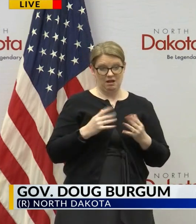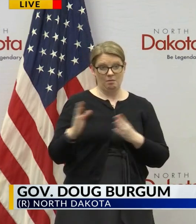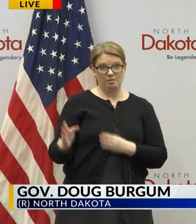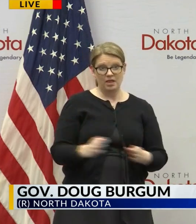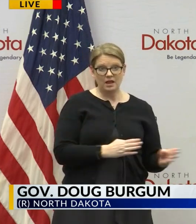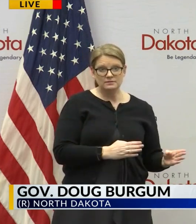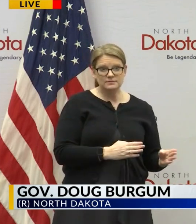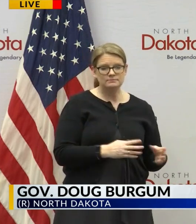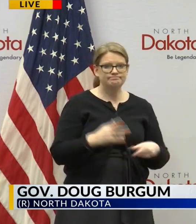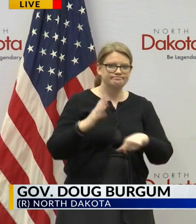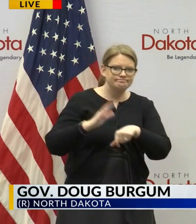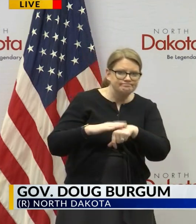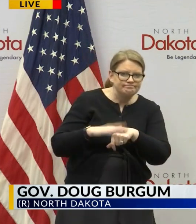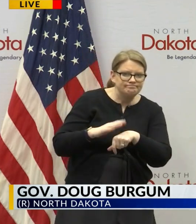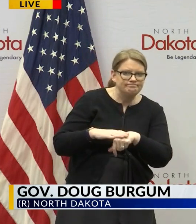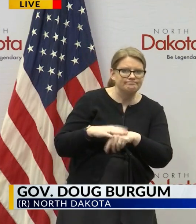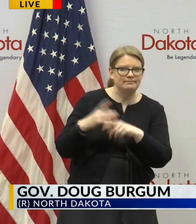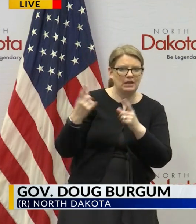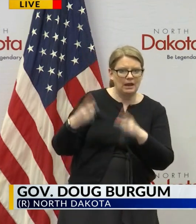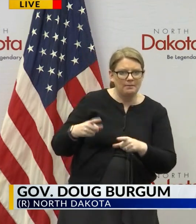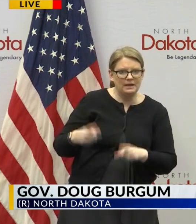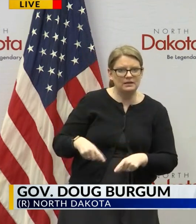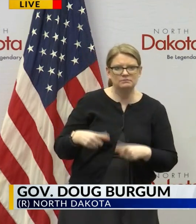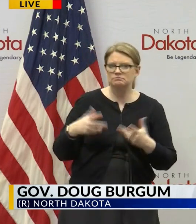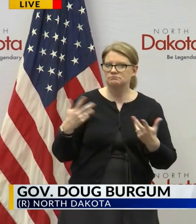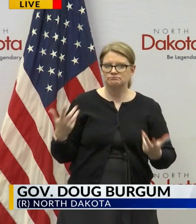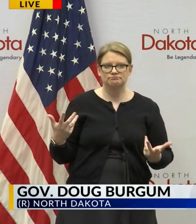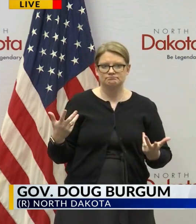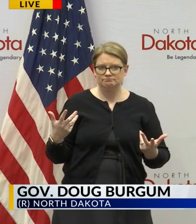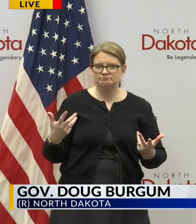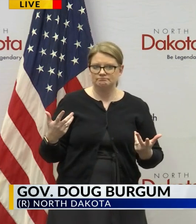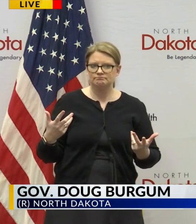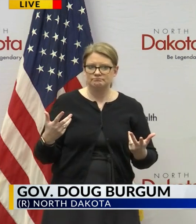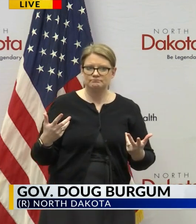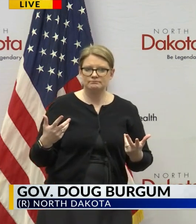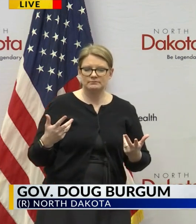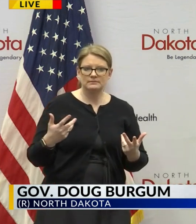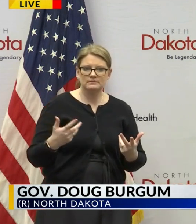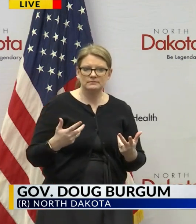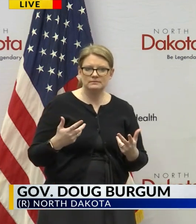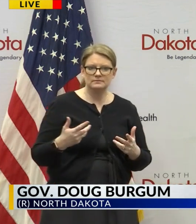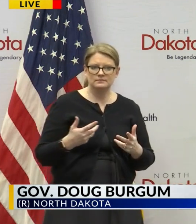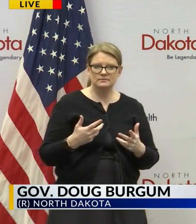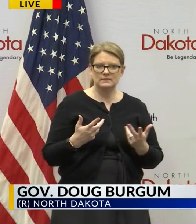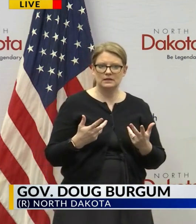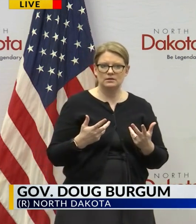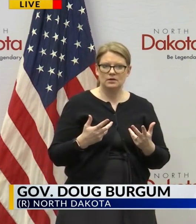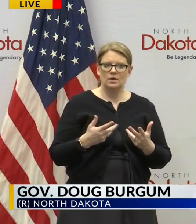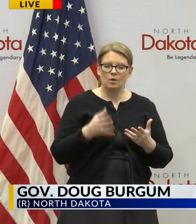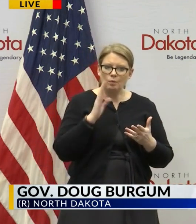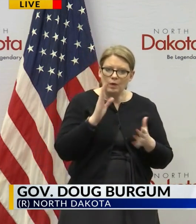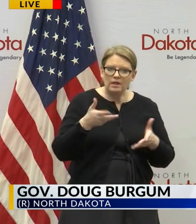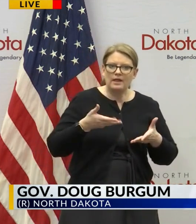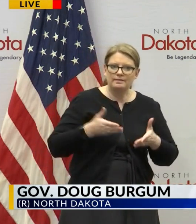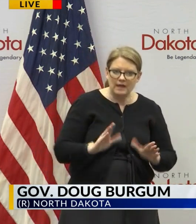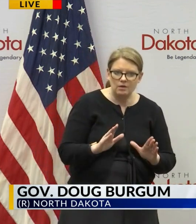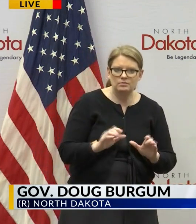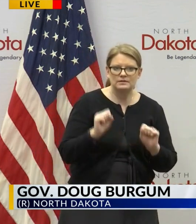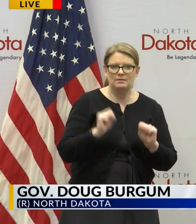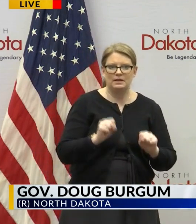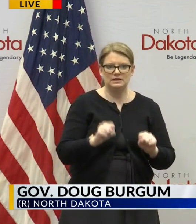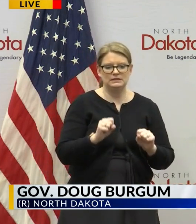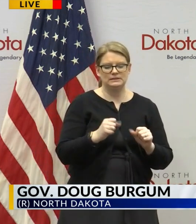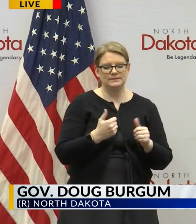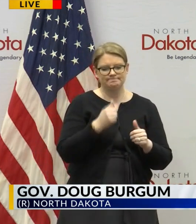the precautions that are going on today are are likely going to give us the capacity to help us get through this